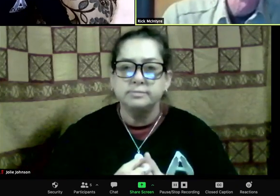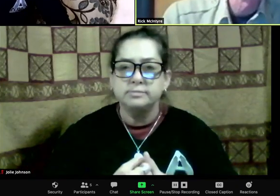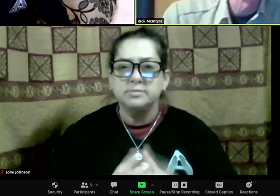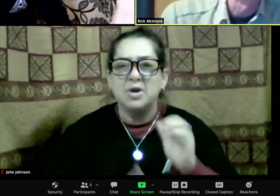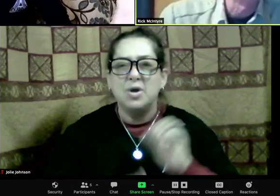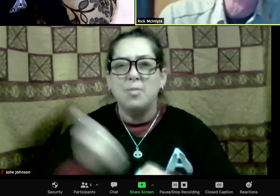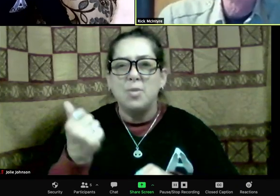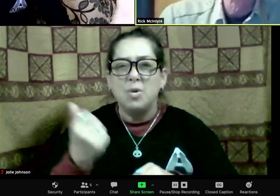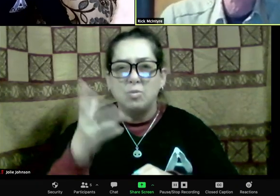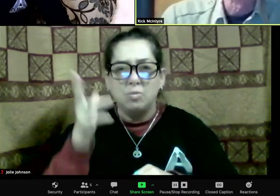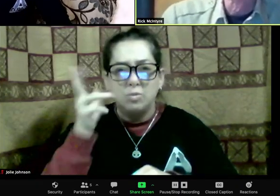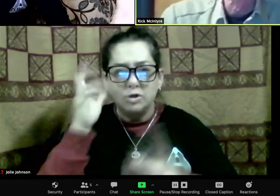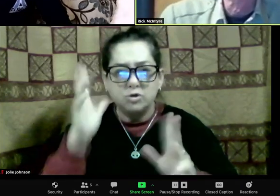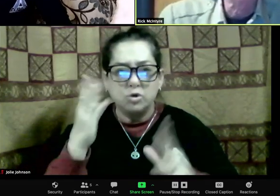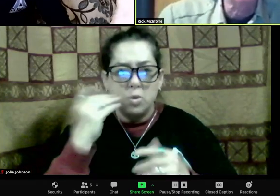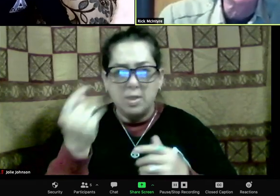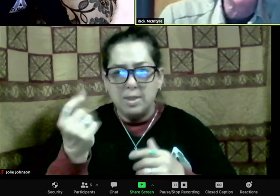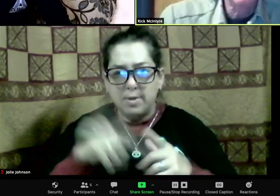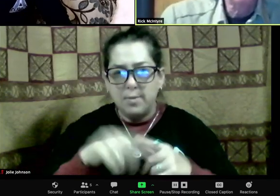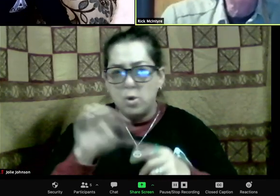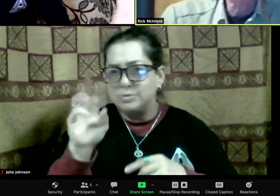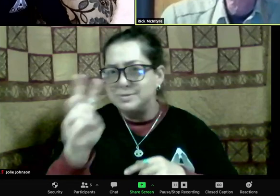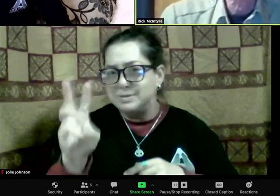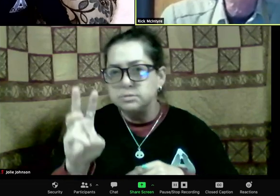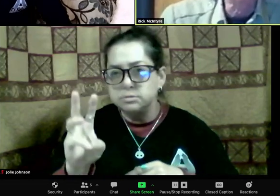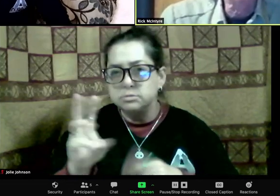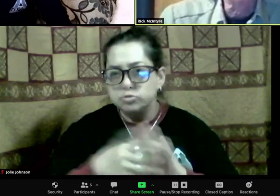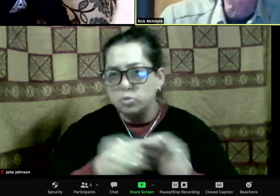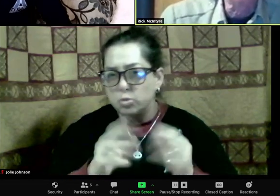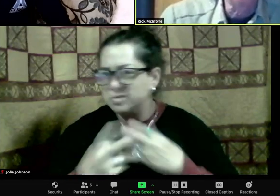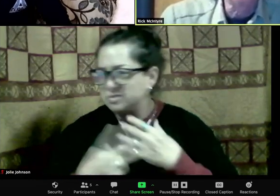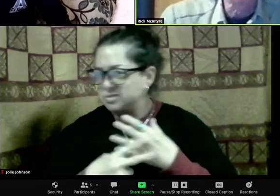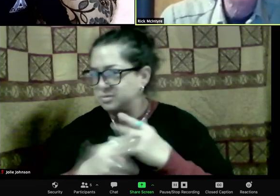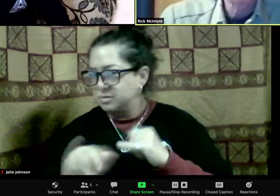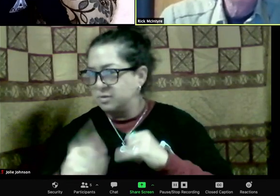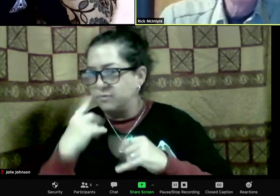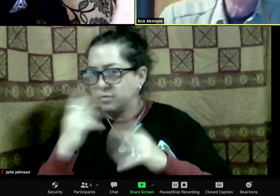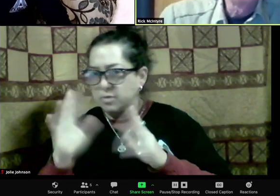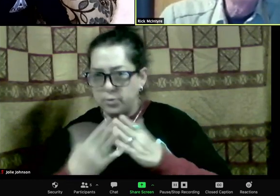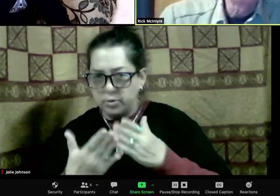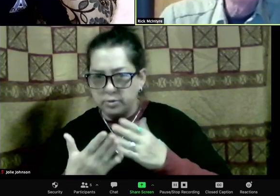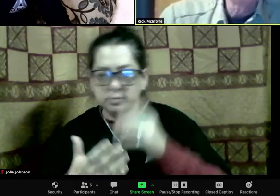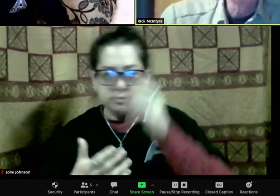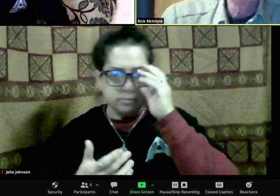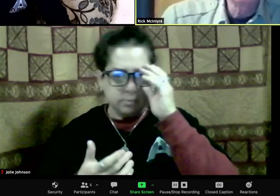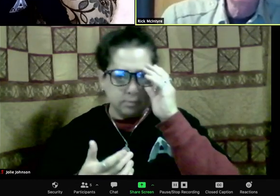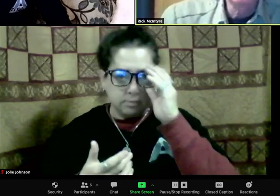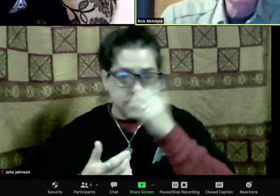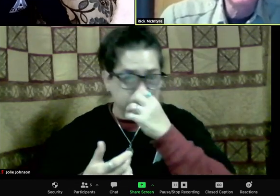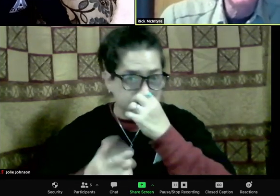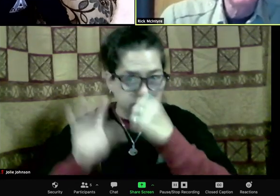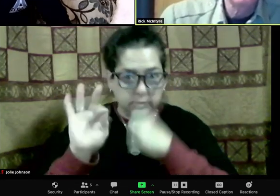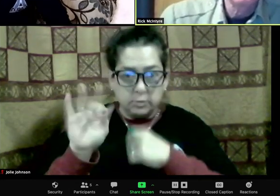Roger Squire would like to know. 926 be included in a book? Will 926 be included in a book?